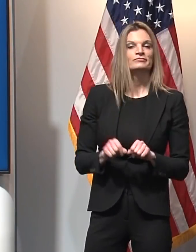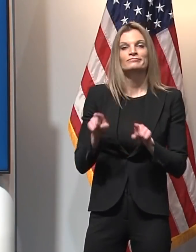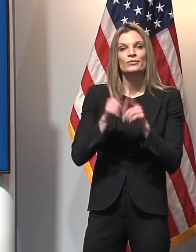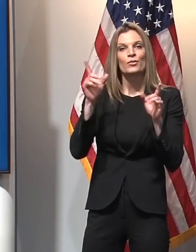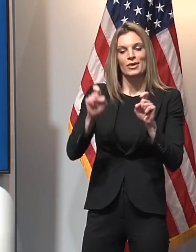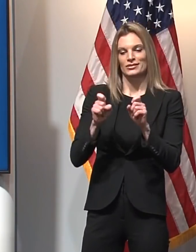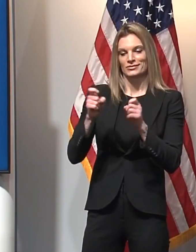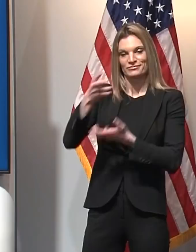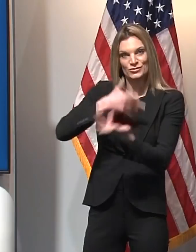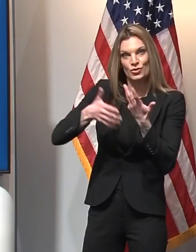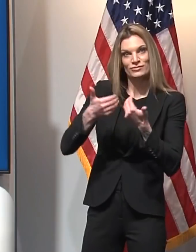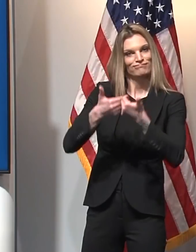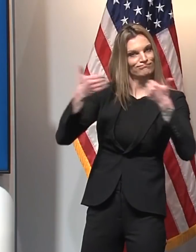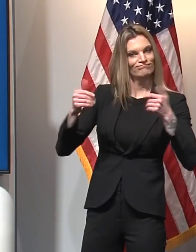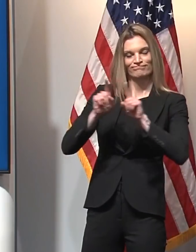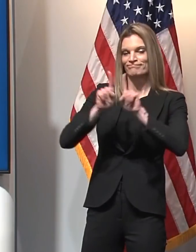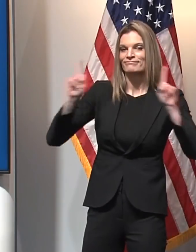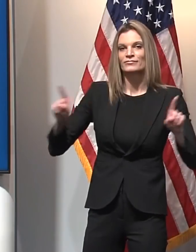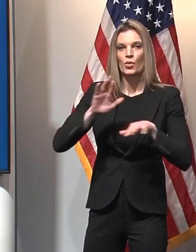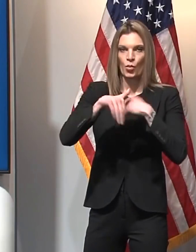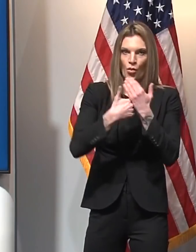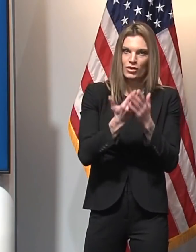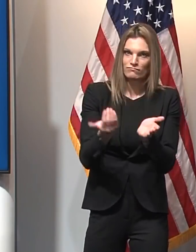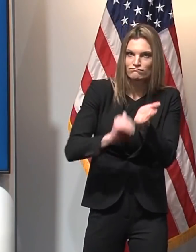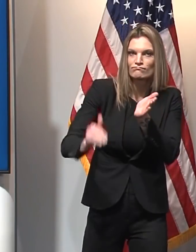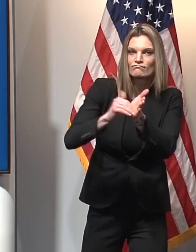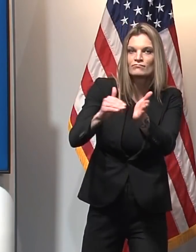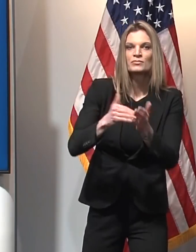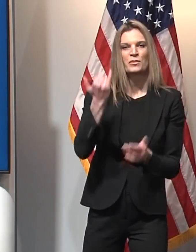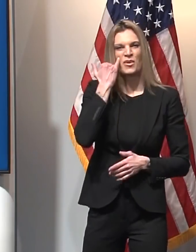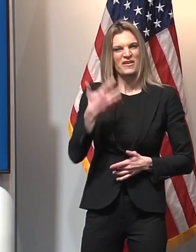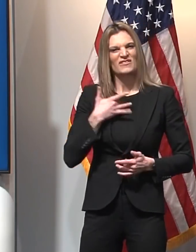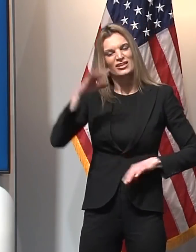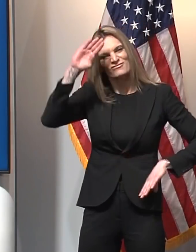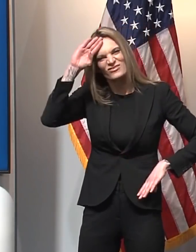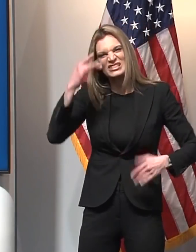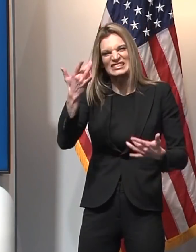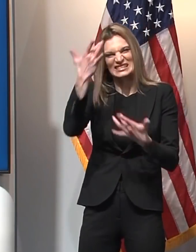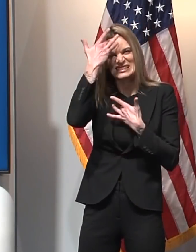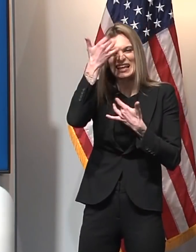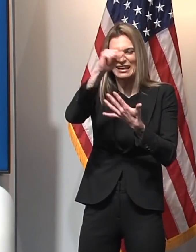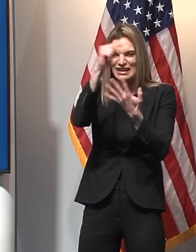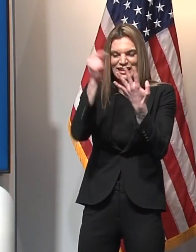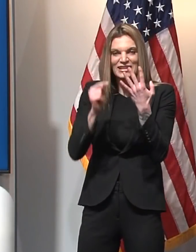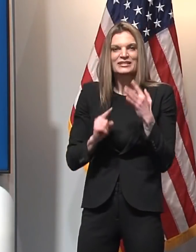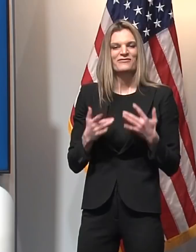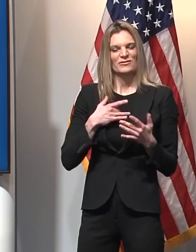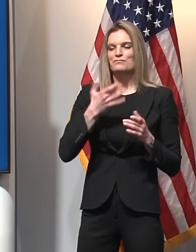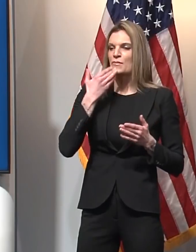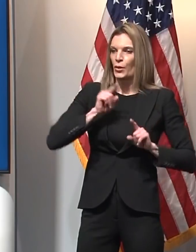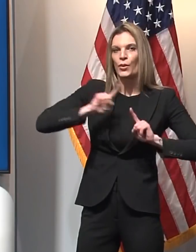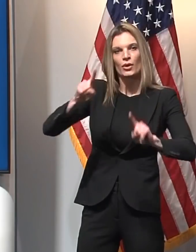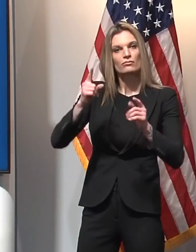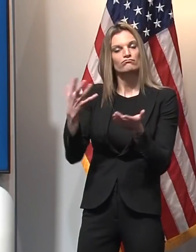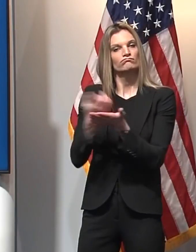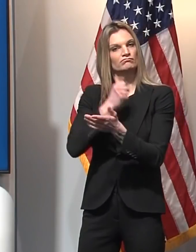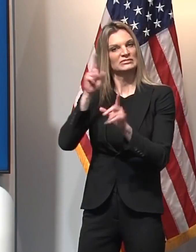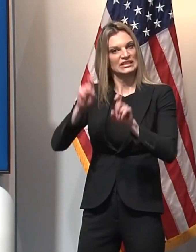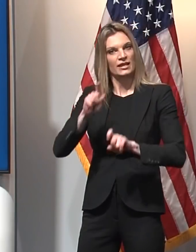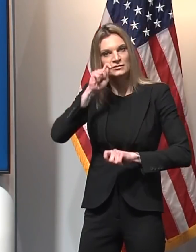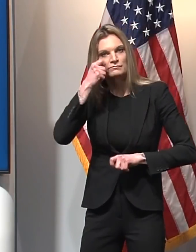socially distance and wash your hands. Get a test if you have symptoms, if you've been exposed to someone who has COVID-19